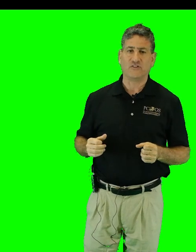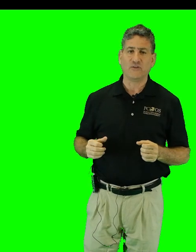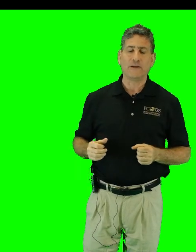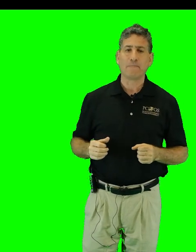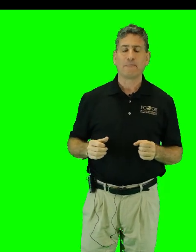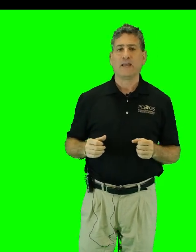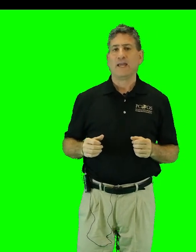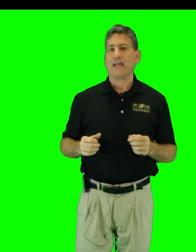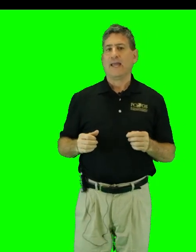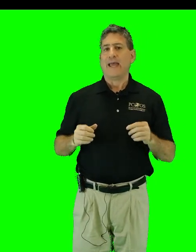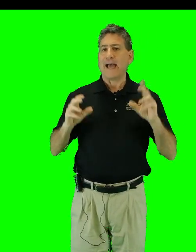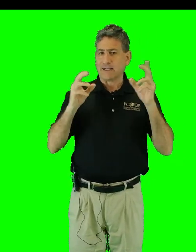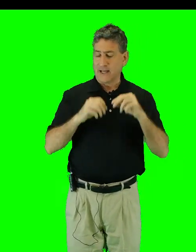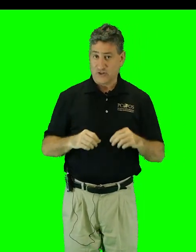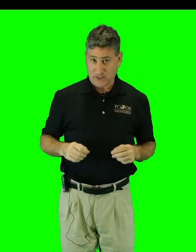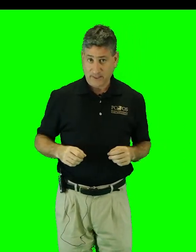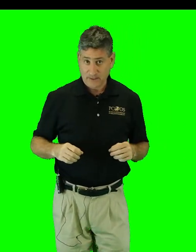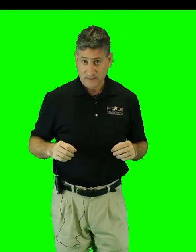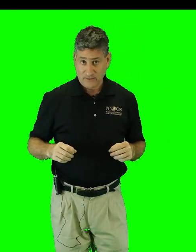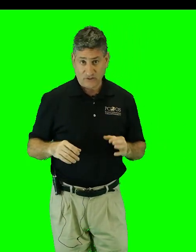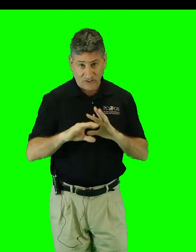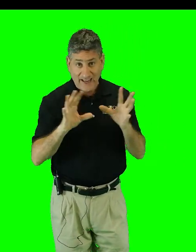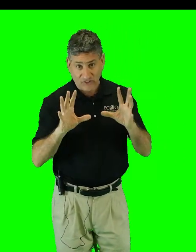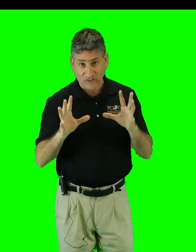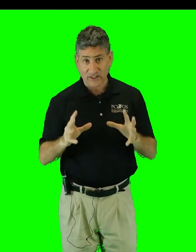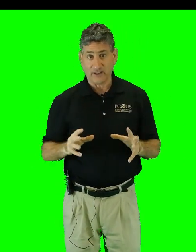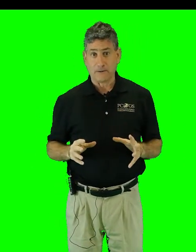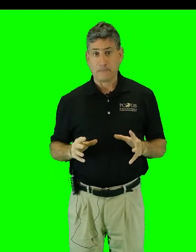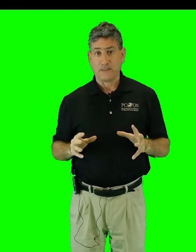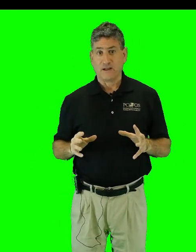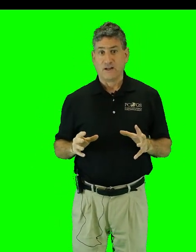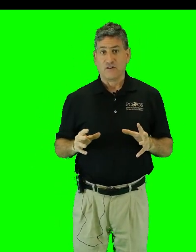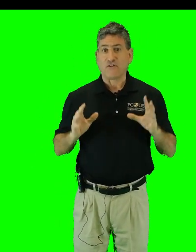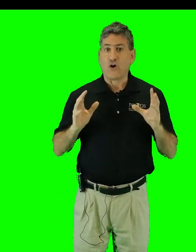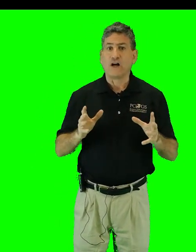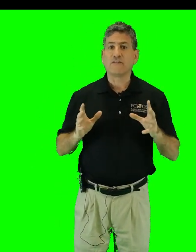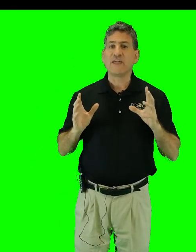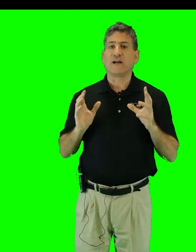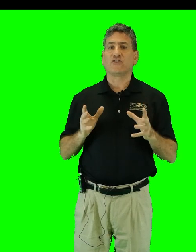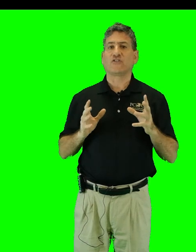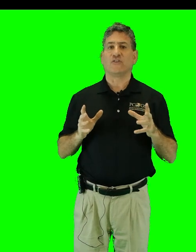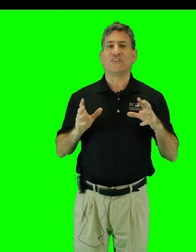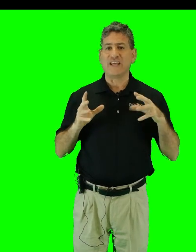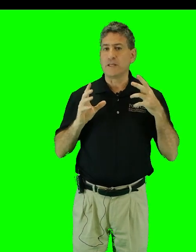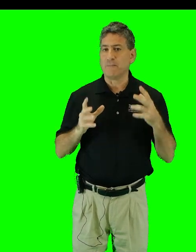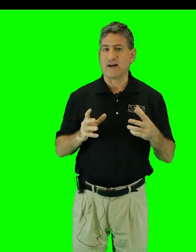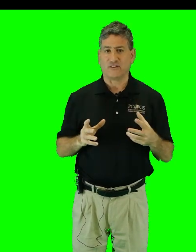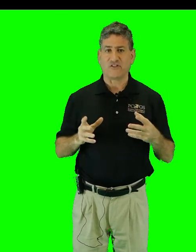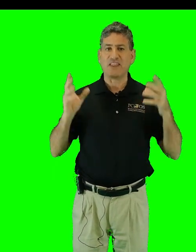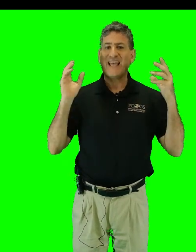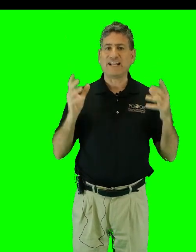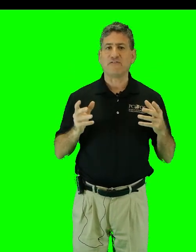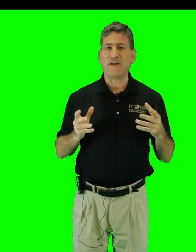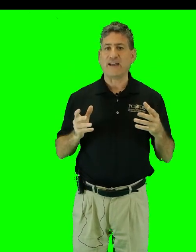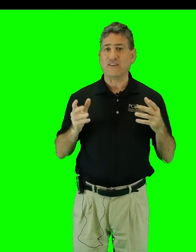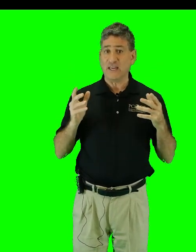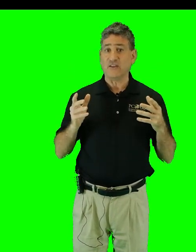this unit. Ecologically, the science is clear. For all of the uncertainty in the models, the net effect is